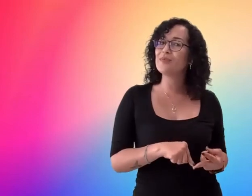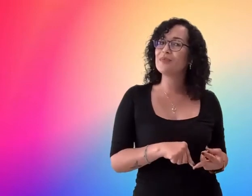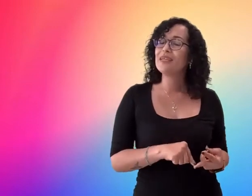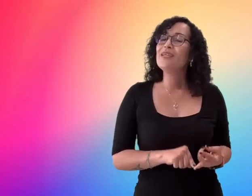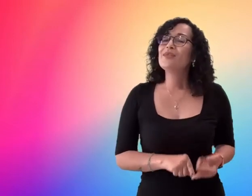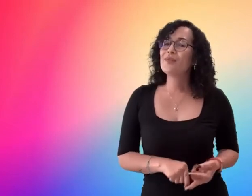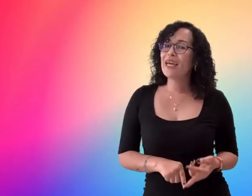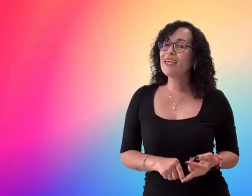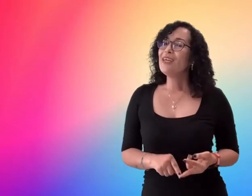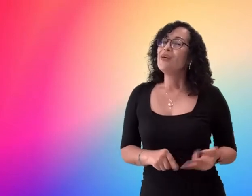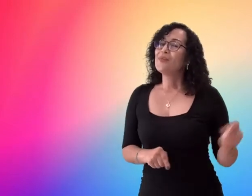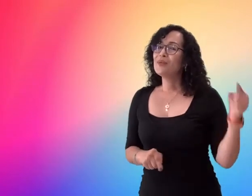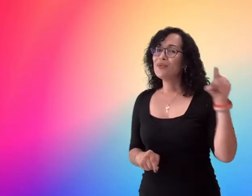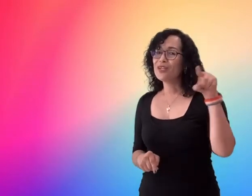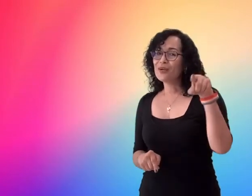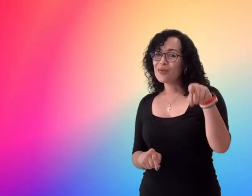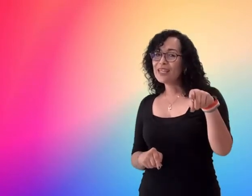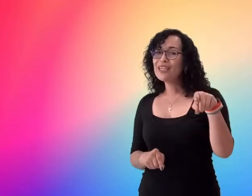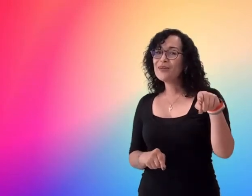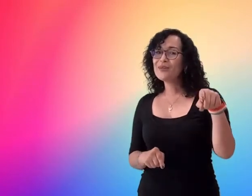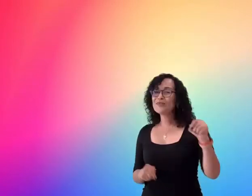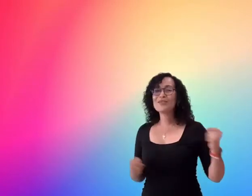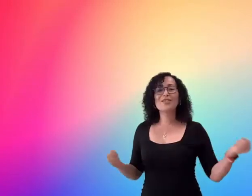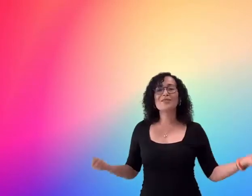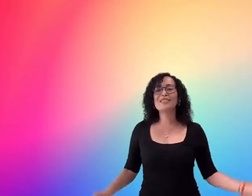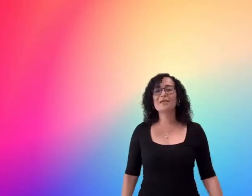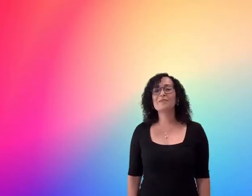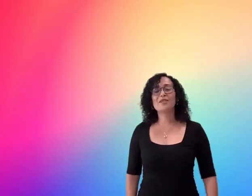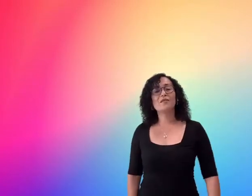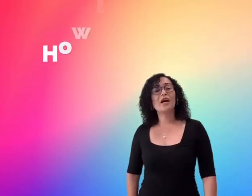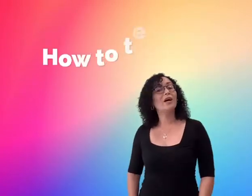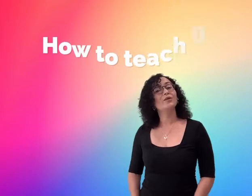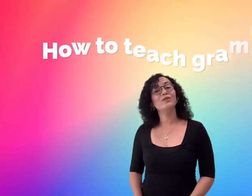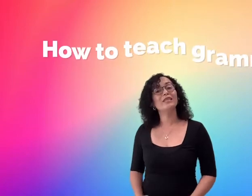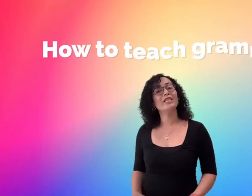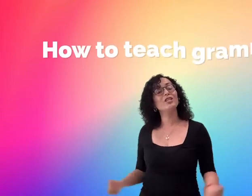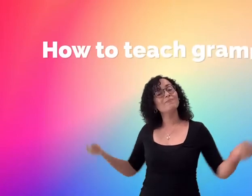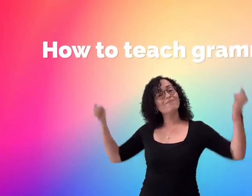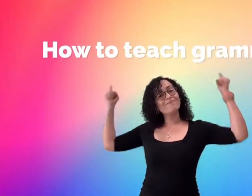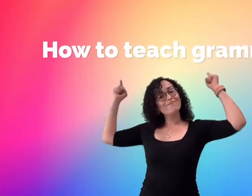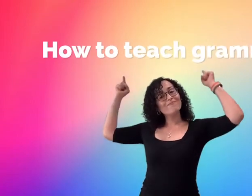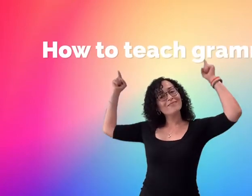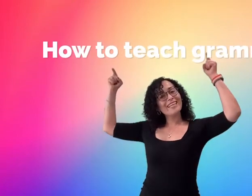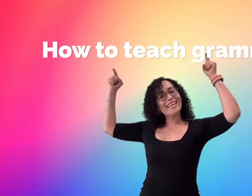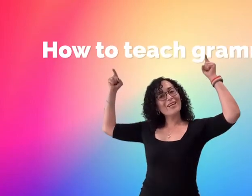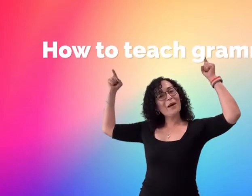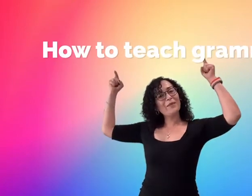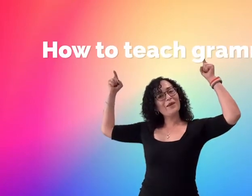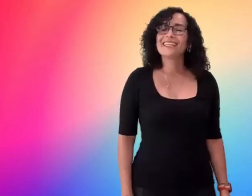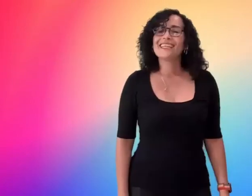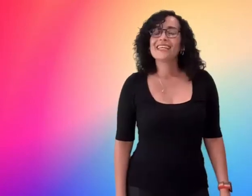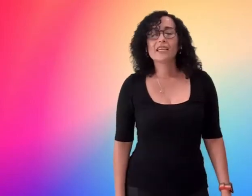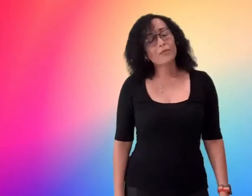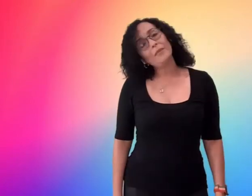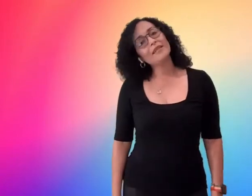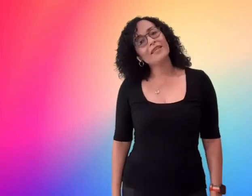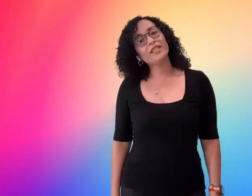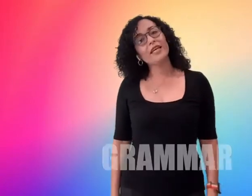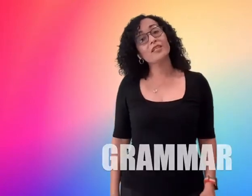today we will share with you some tips on how to teach grammar grammar teaching has